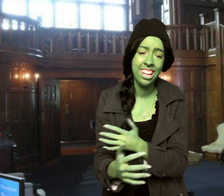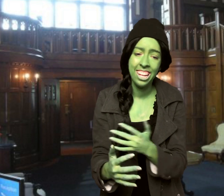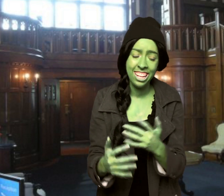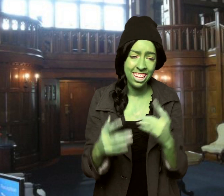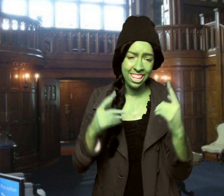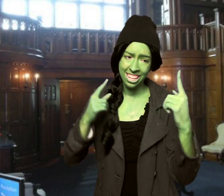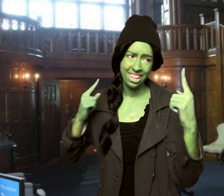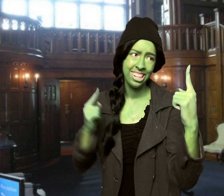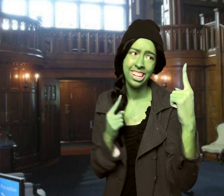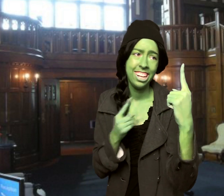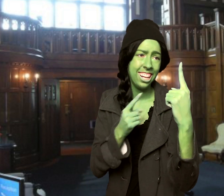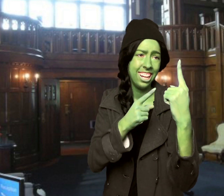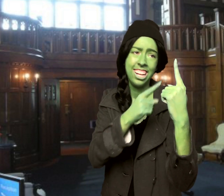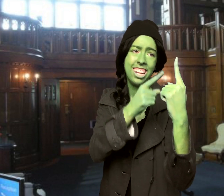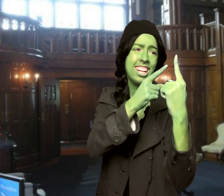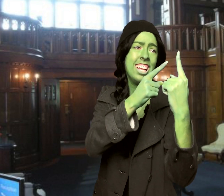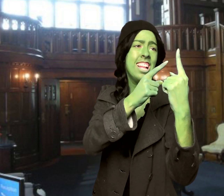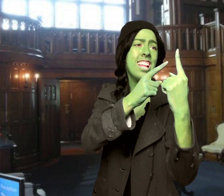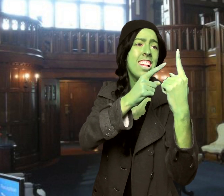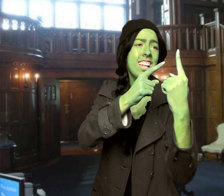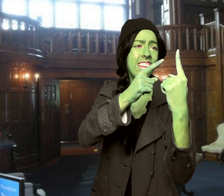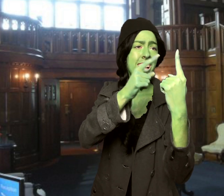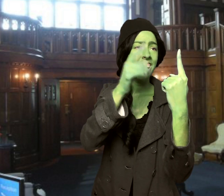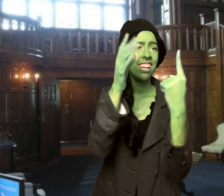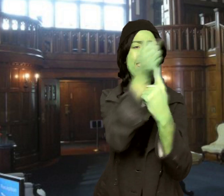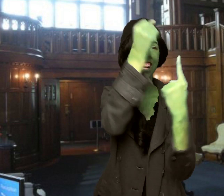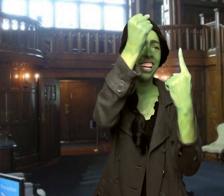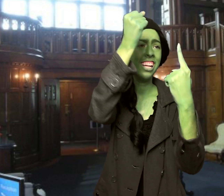So I'll make good